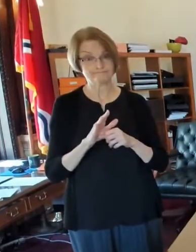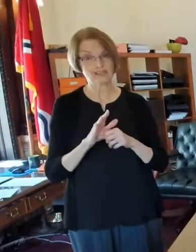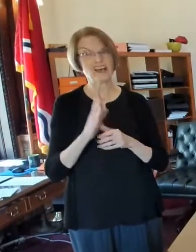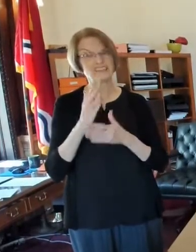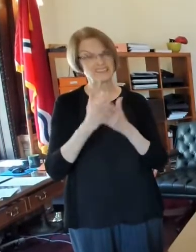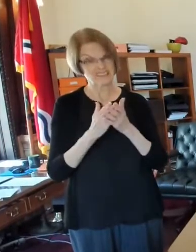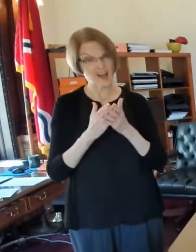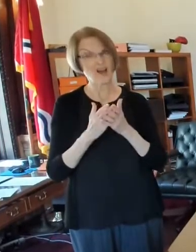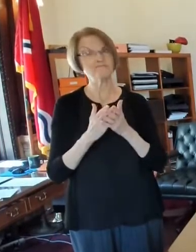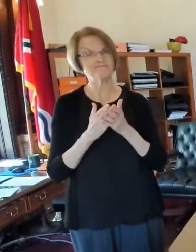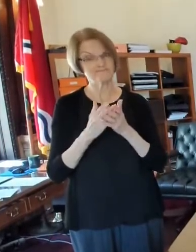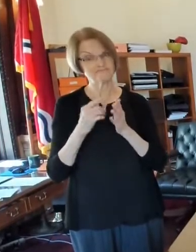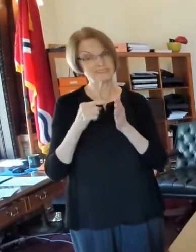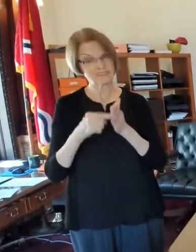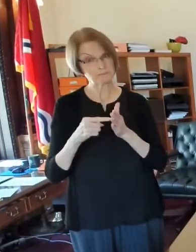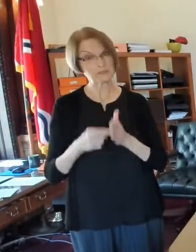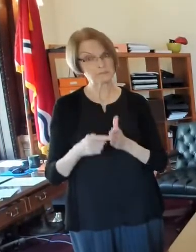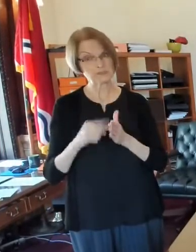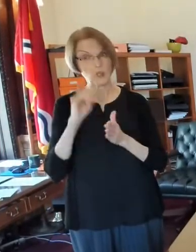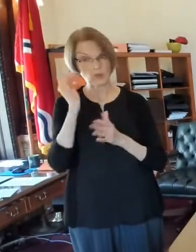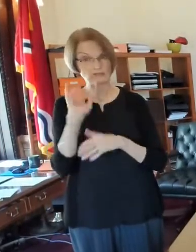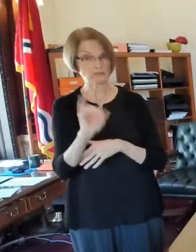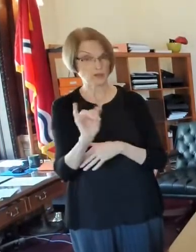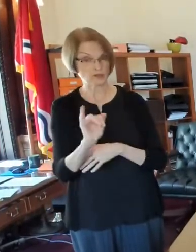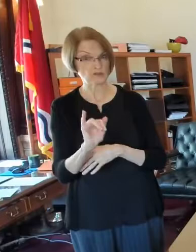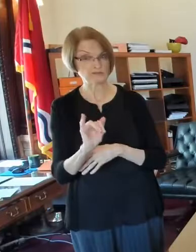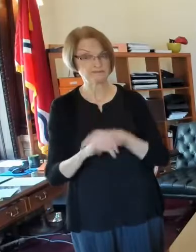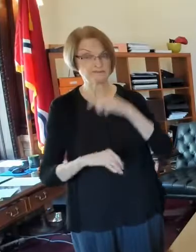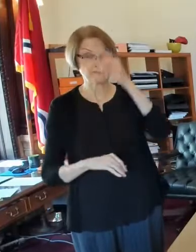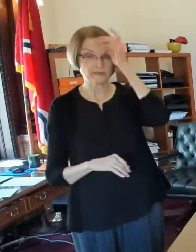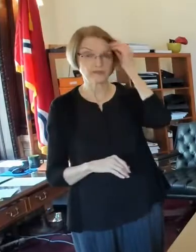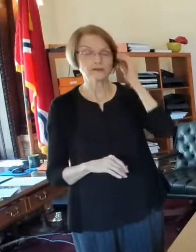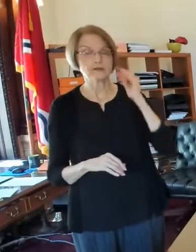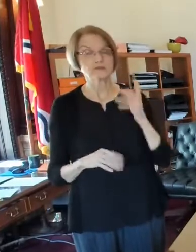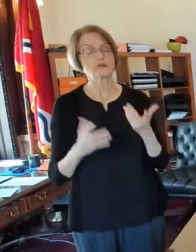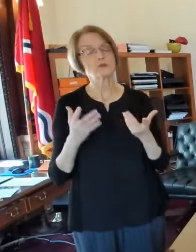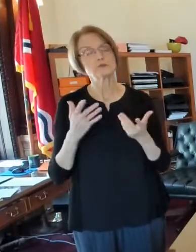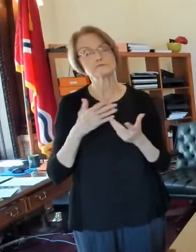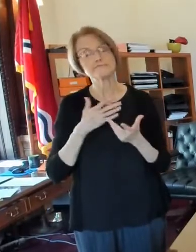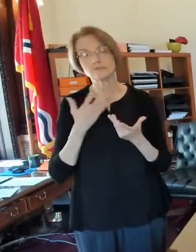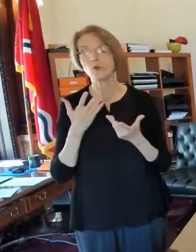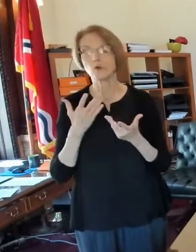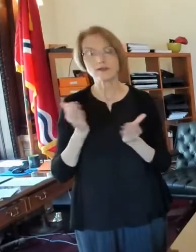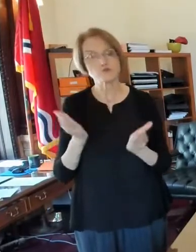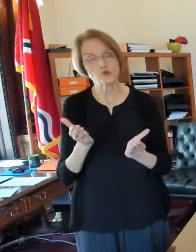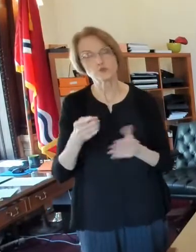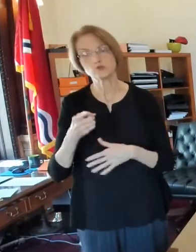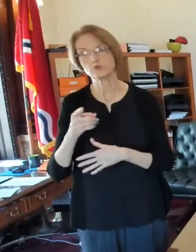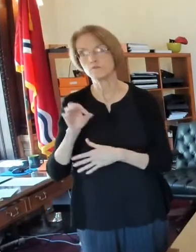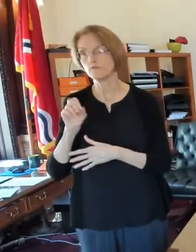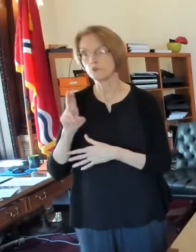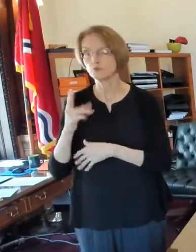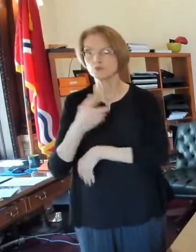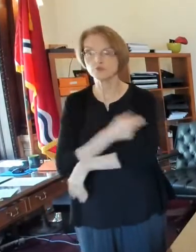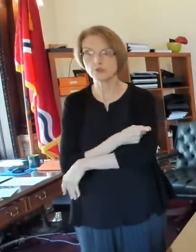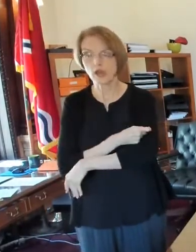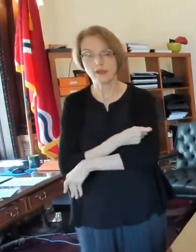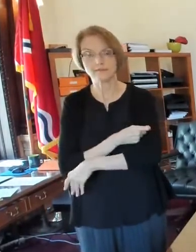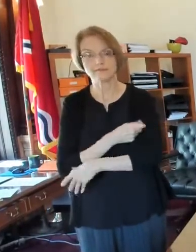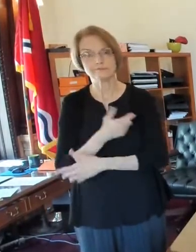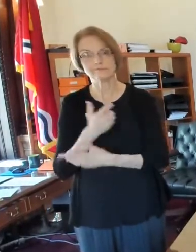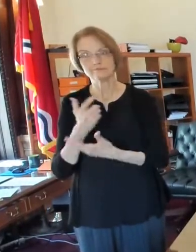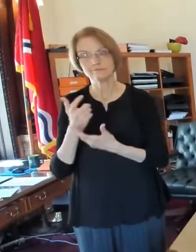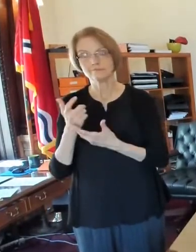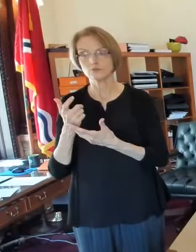look pretty similar. And so, um, you want to get your flu shot so that you really decrease the likelihood